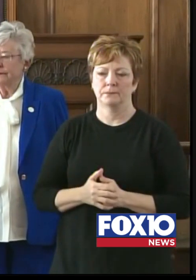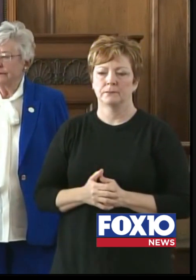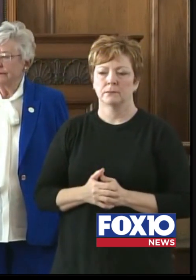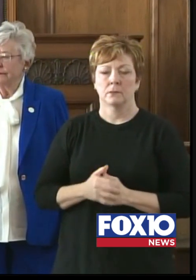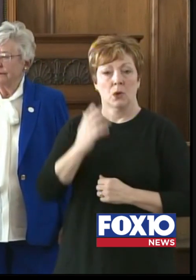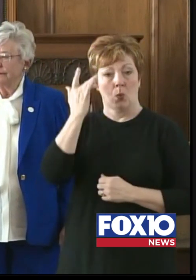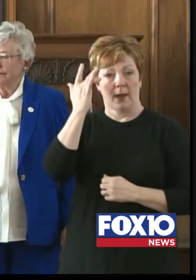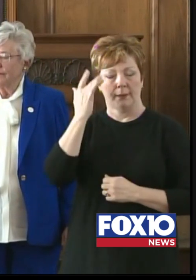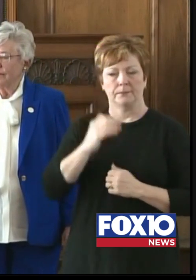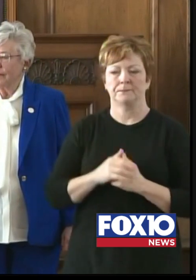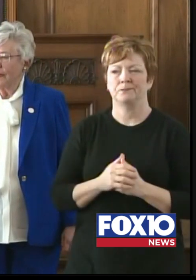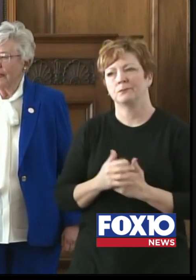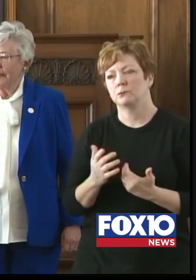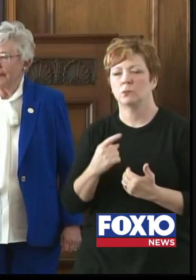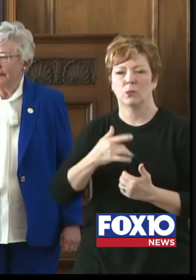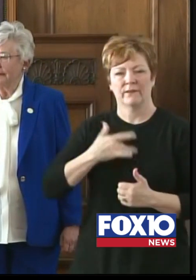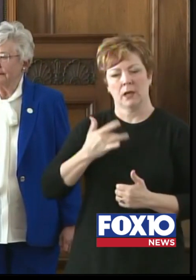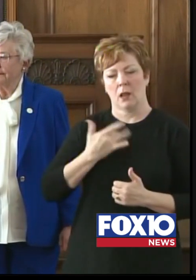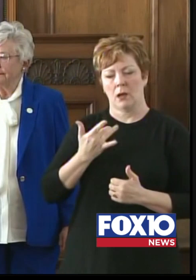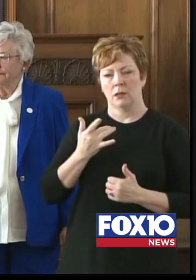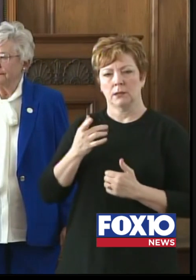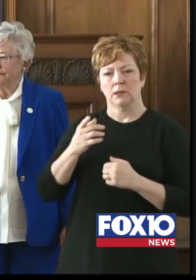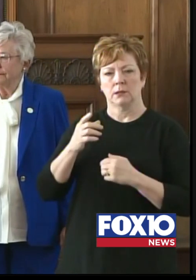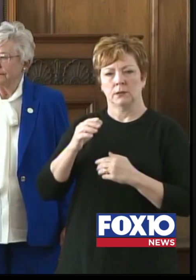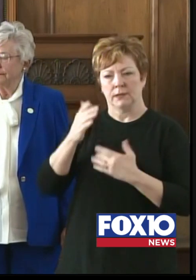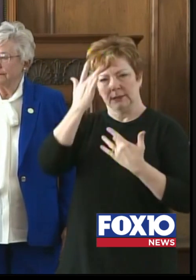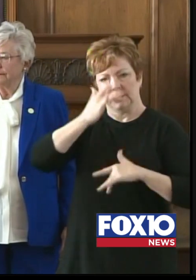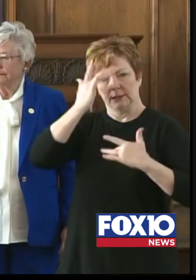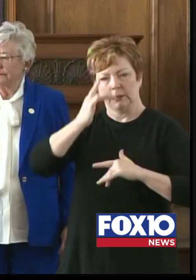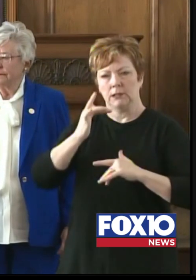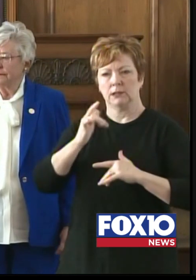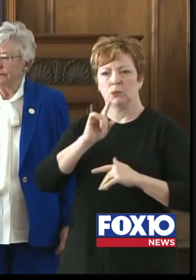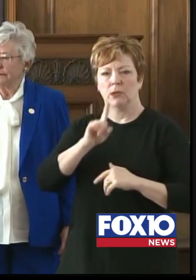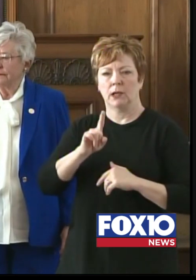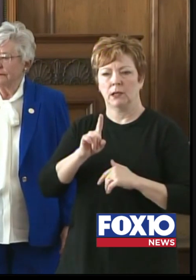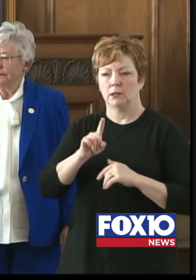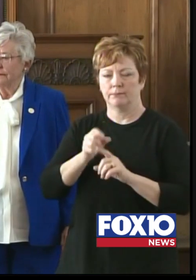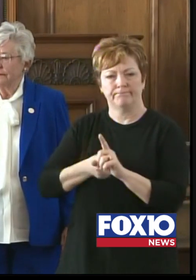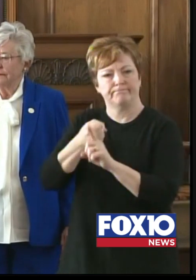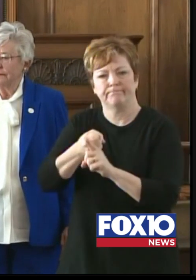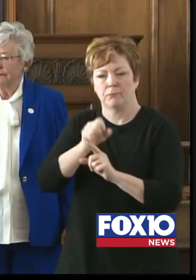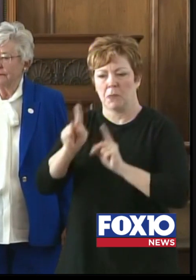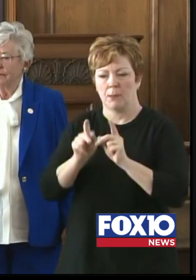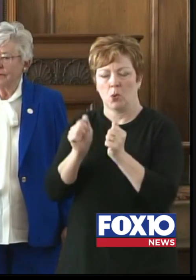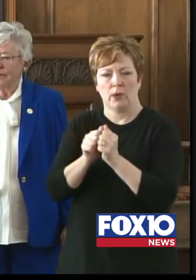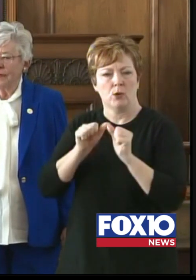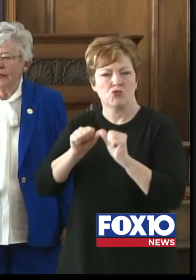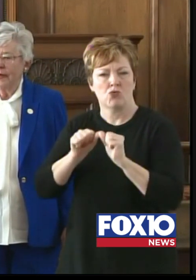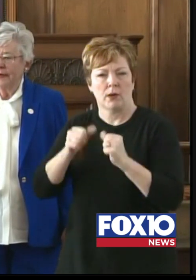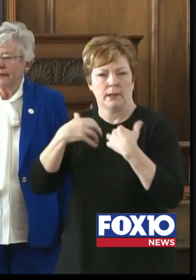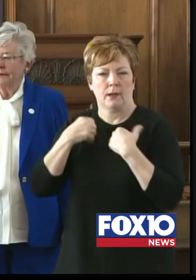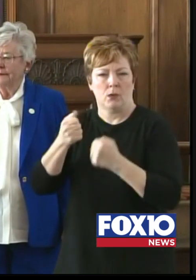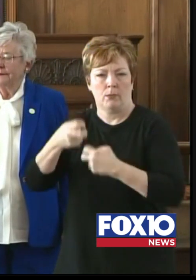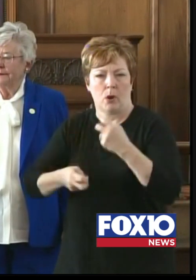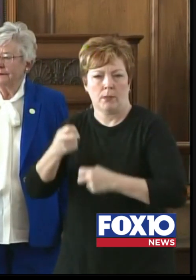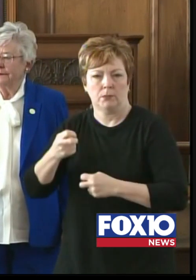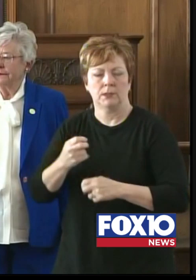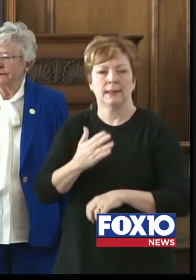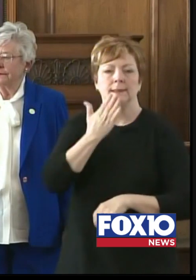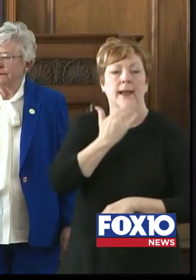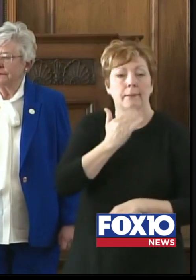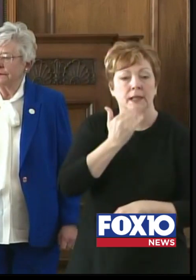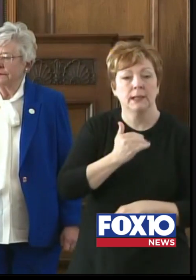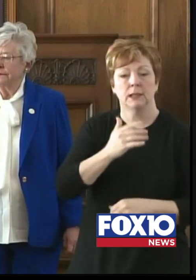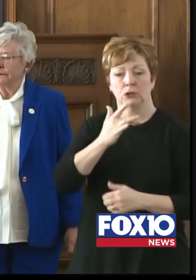we believe this disease does have a predilection for people that have chronic health problems, diabetes and heart disease and seniors